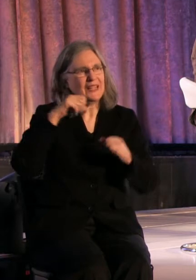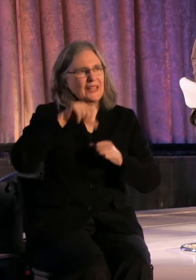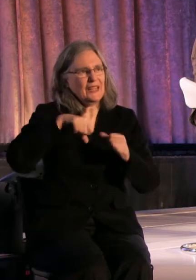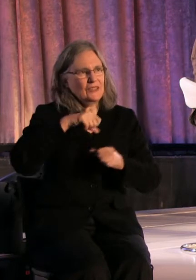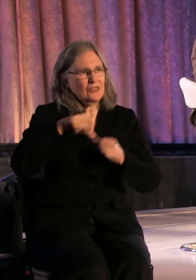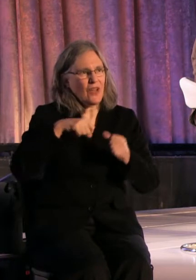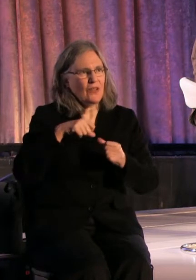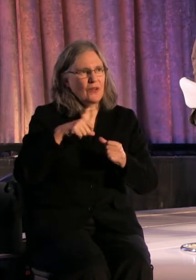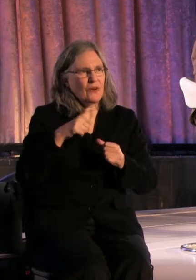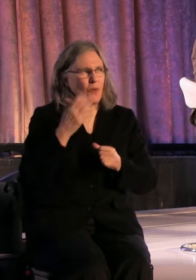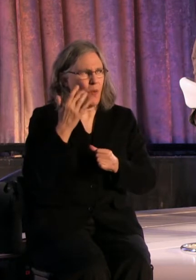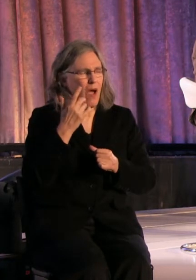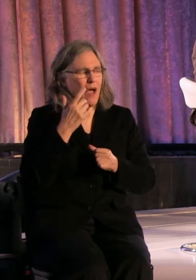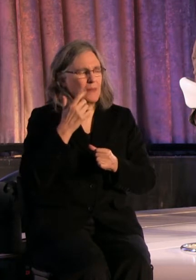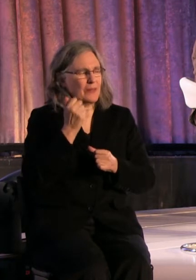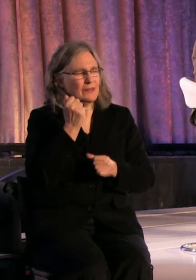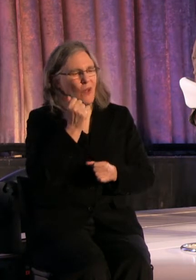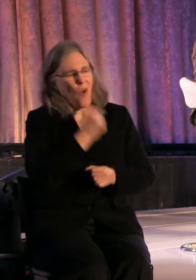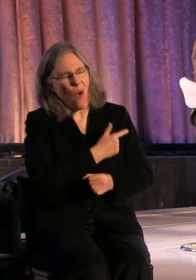all so epic.